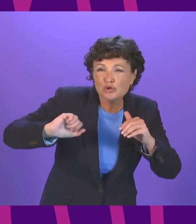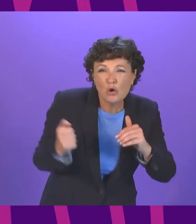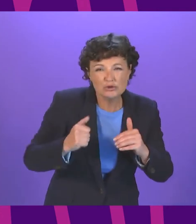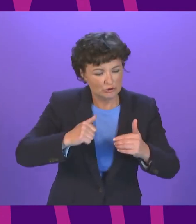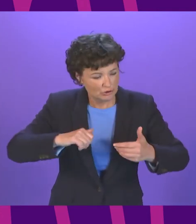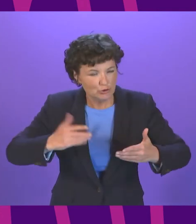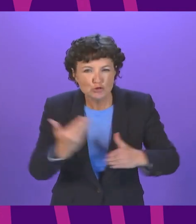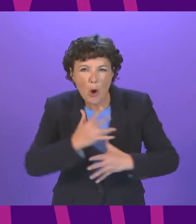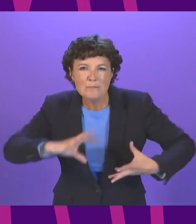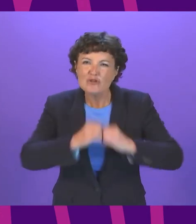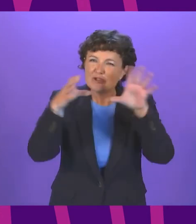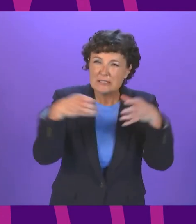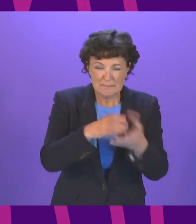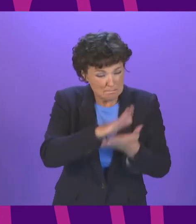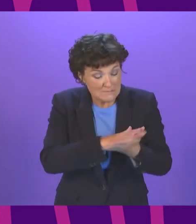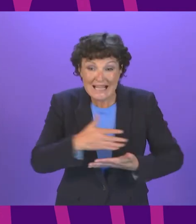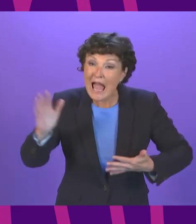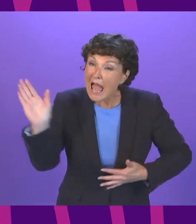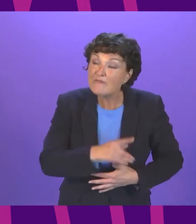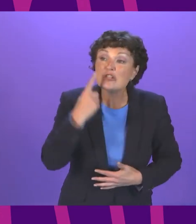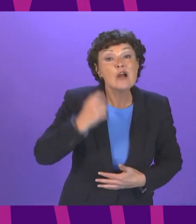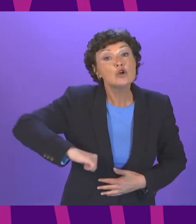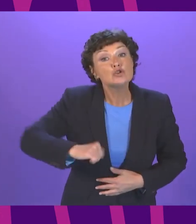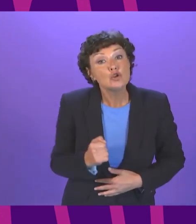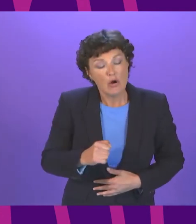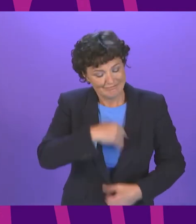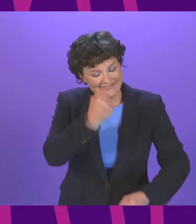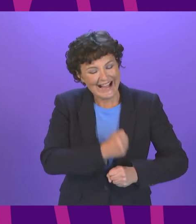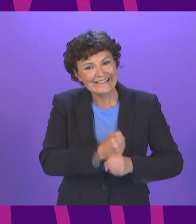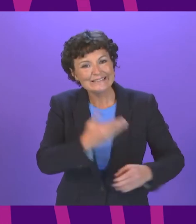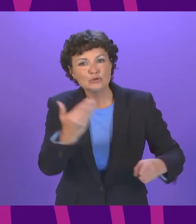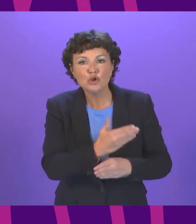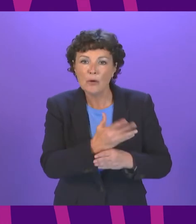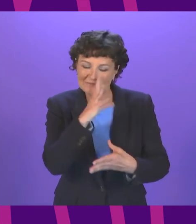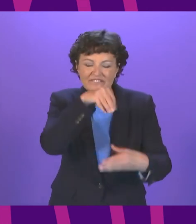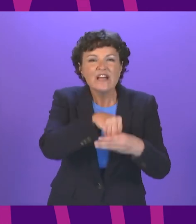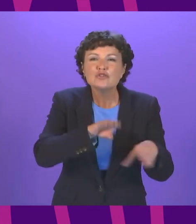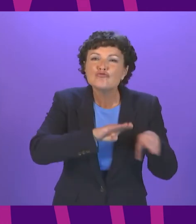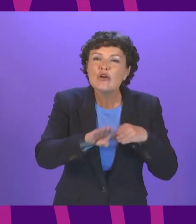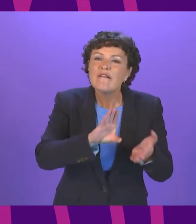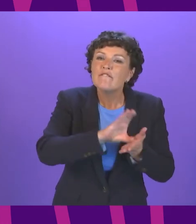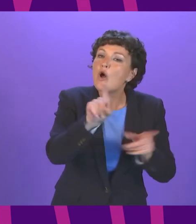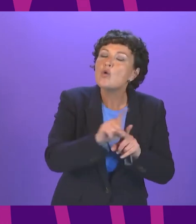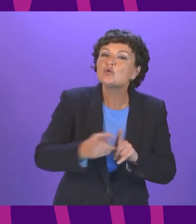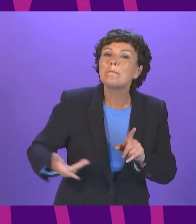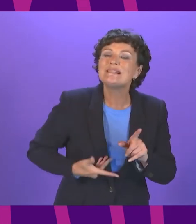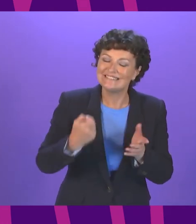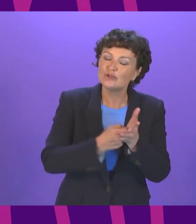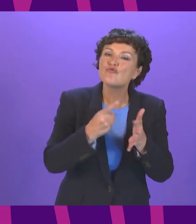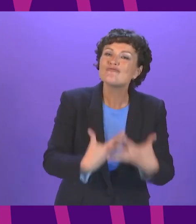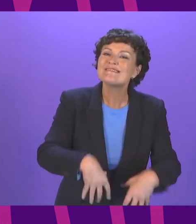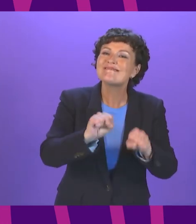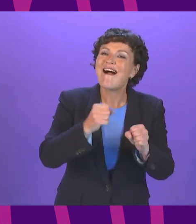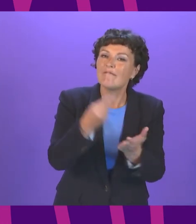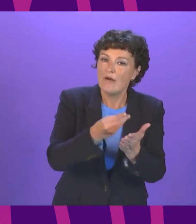crisis guaranteeing a job for every young Scot by investing in a national training fund and a business restart fund instead the